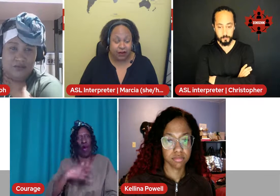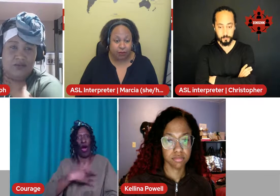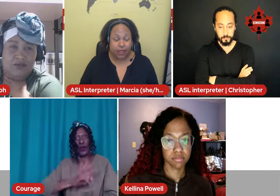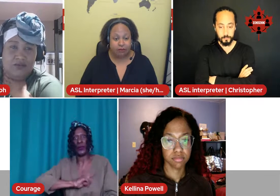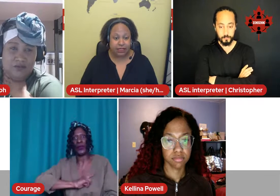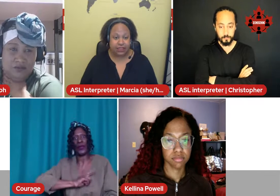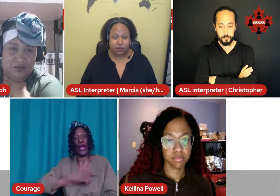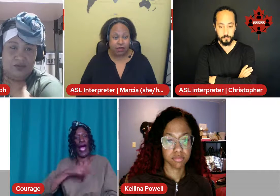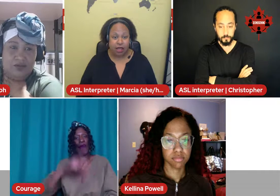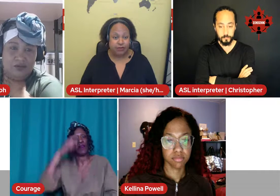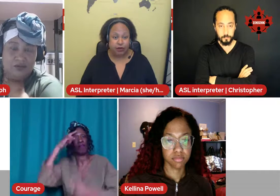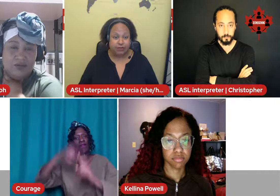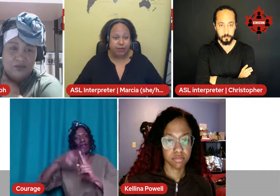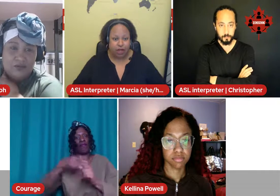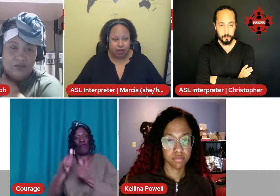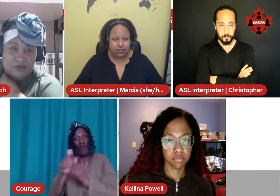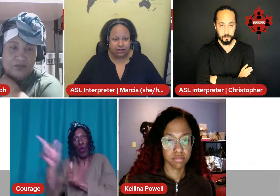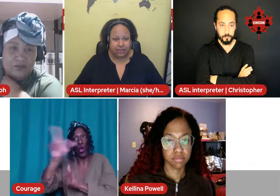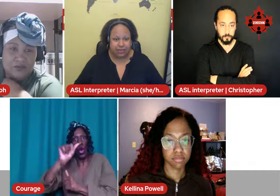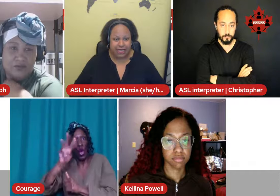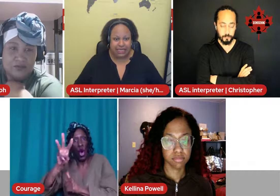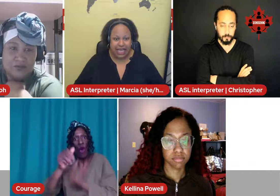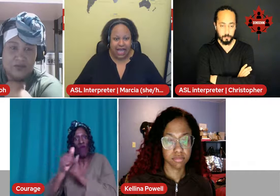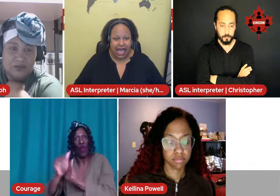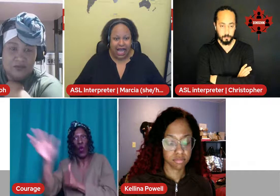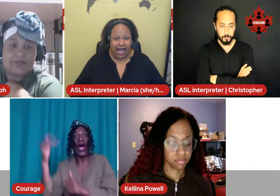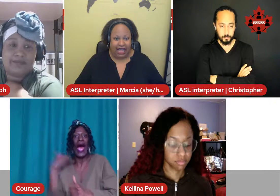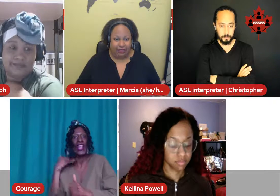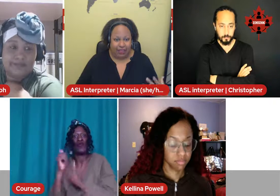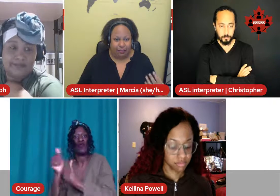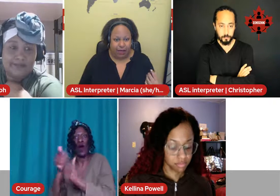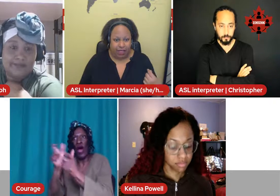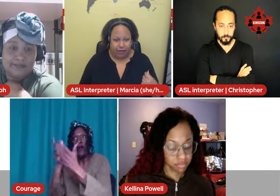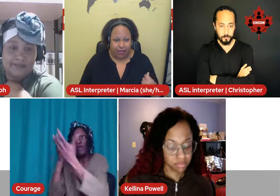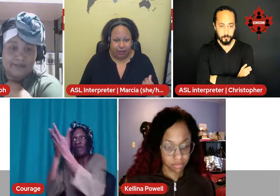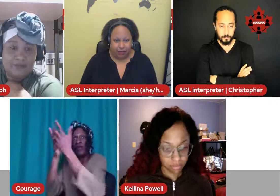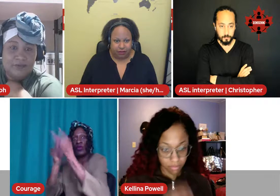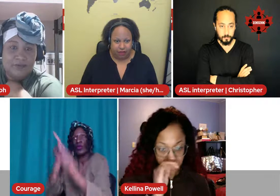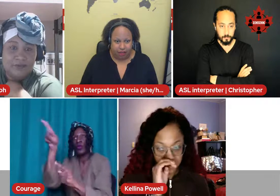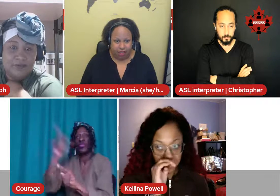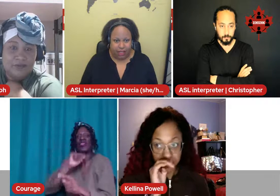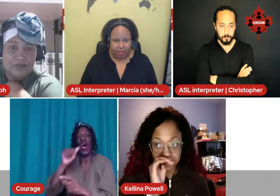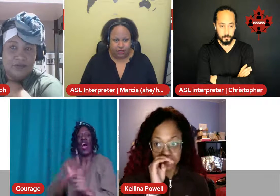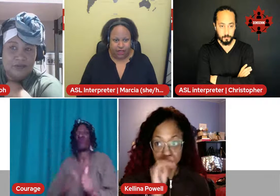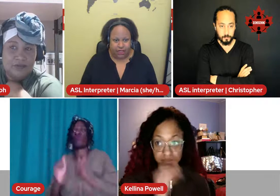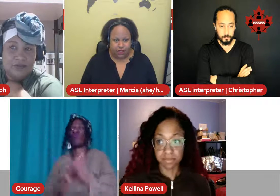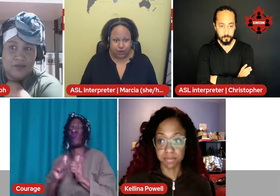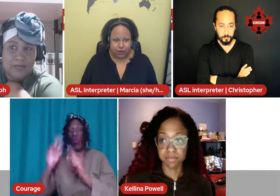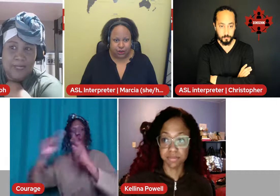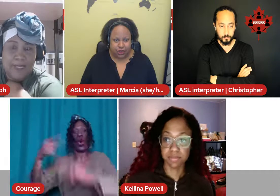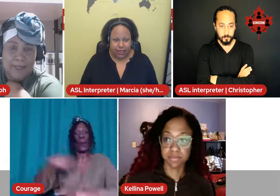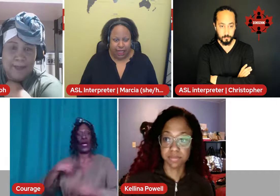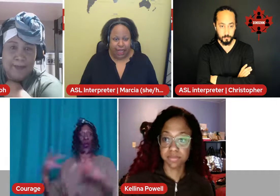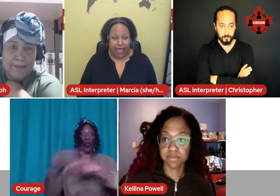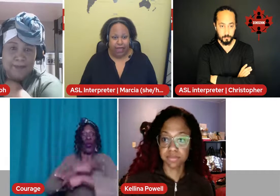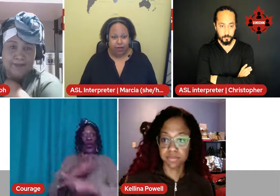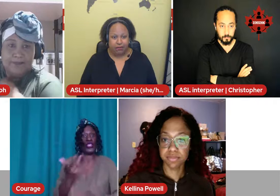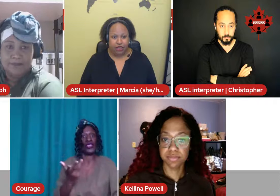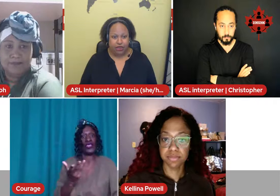around police, around law enforcement. My heart starts to beat. I think about, am I following the law? Am I trying to, I don't want to be